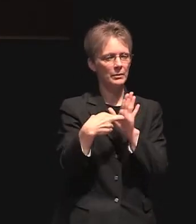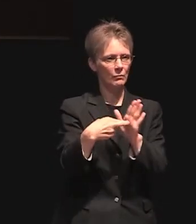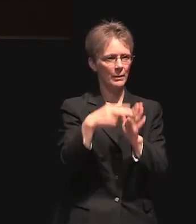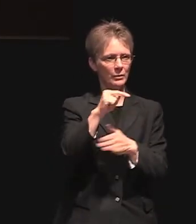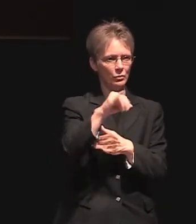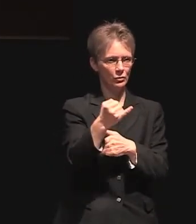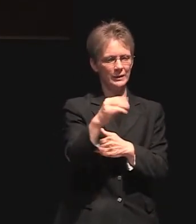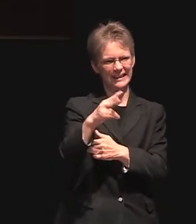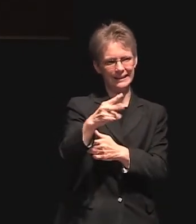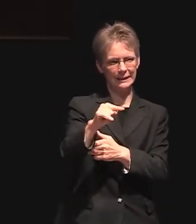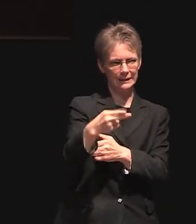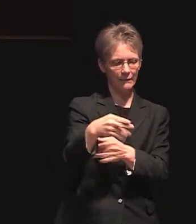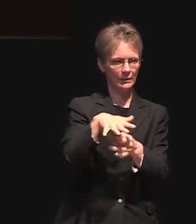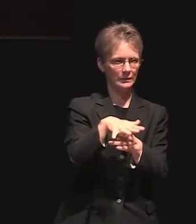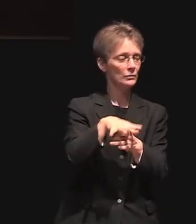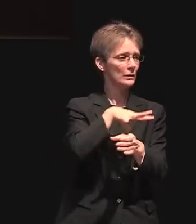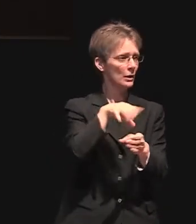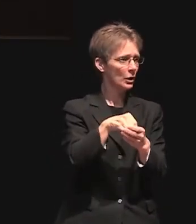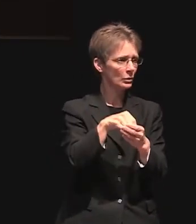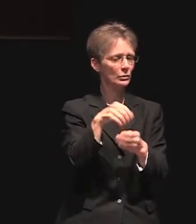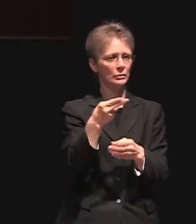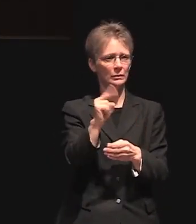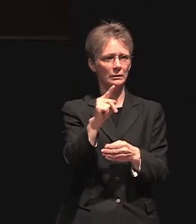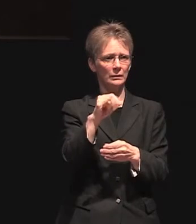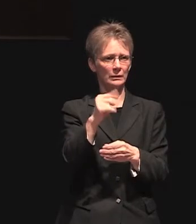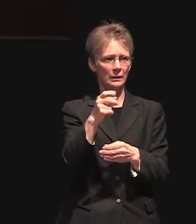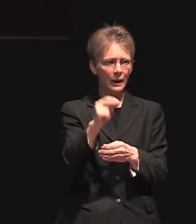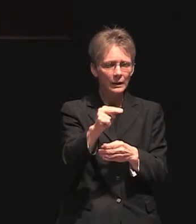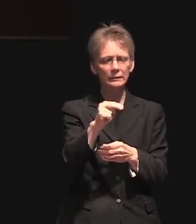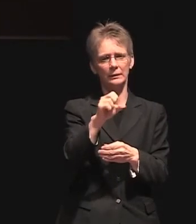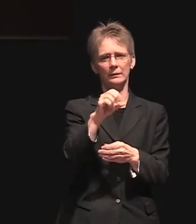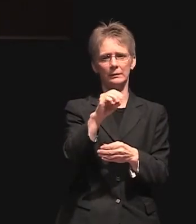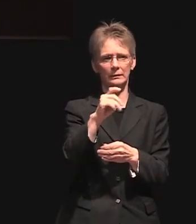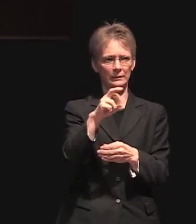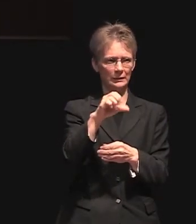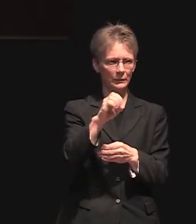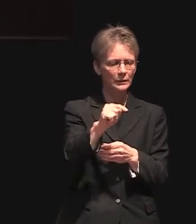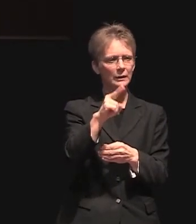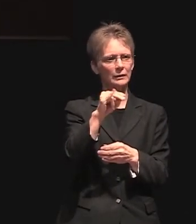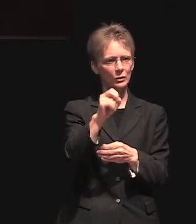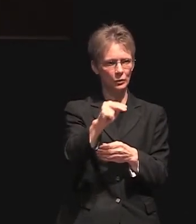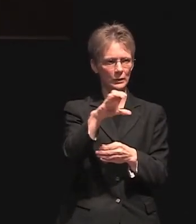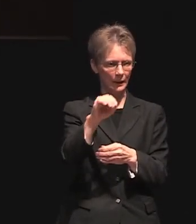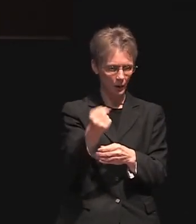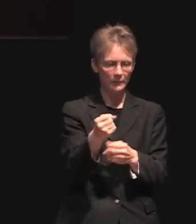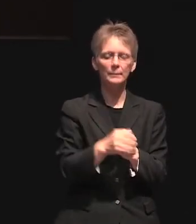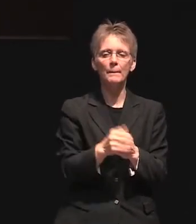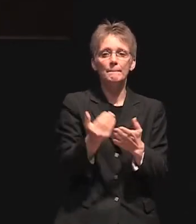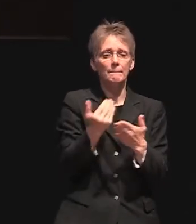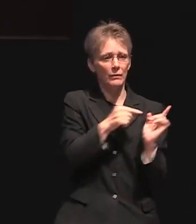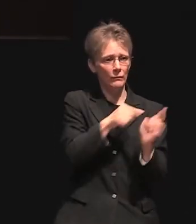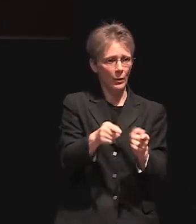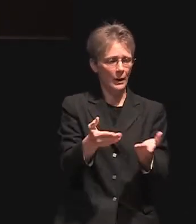jersey's seventh congressional district which includes hunterton middlesex somerset and union counties prior to coming to congress